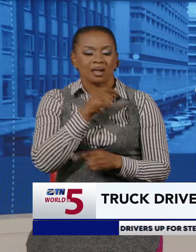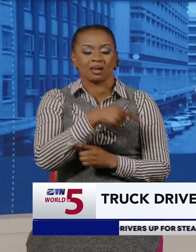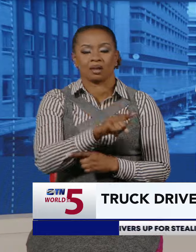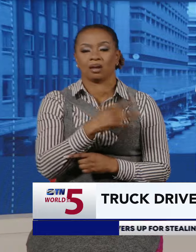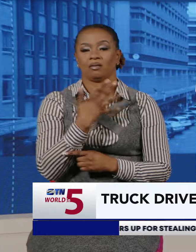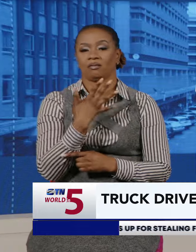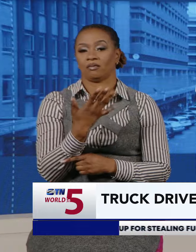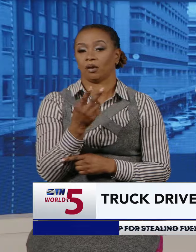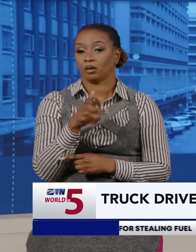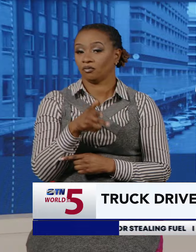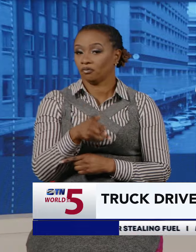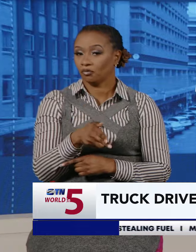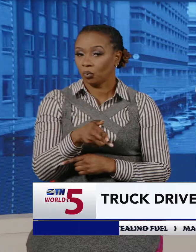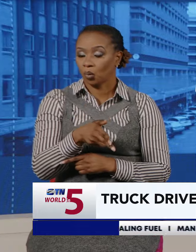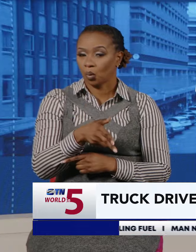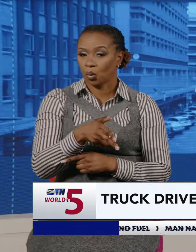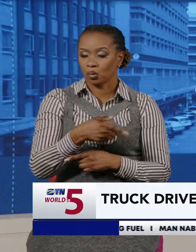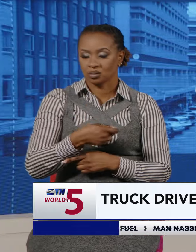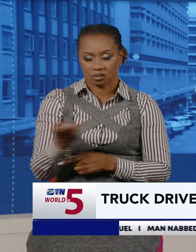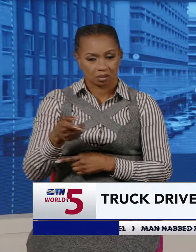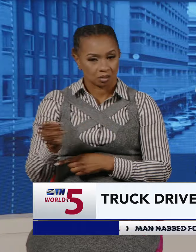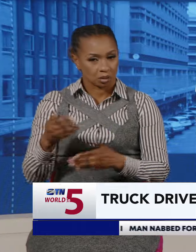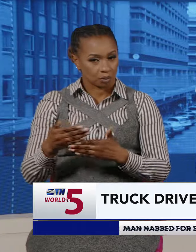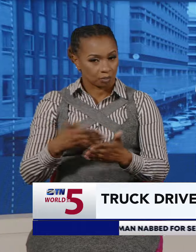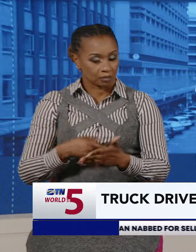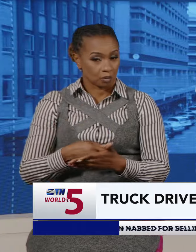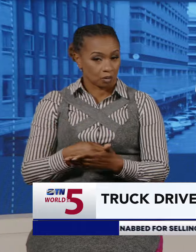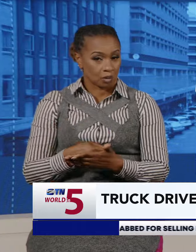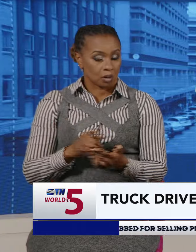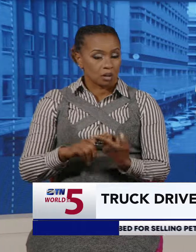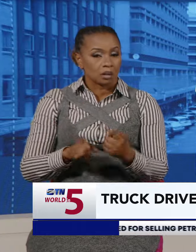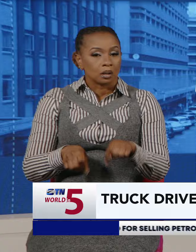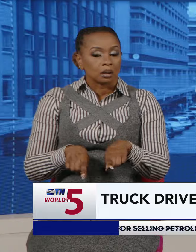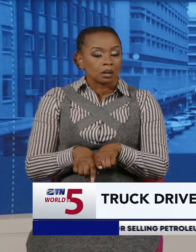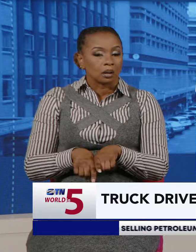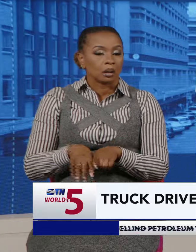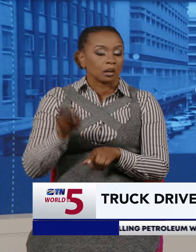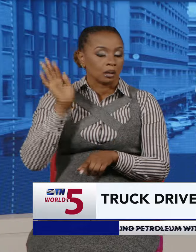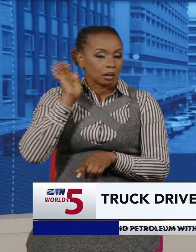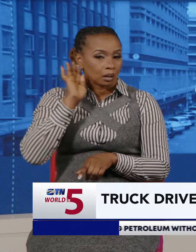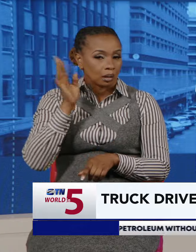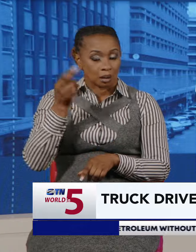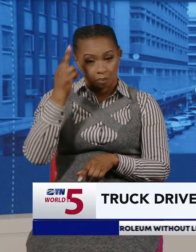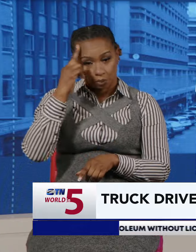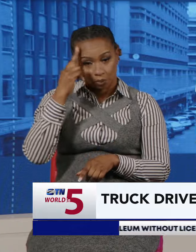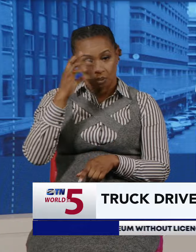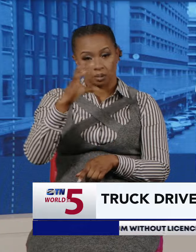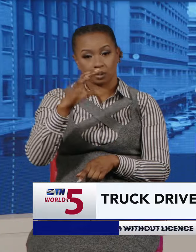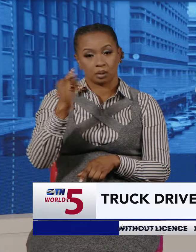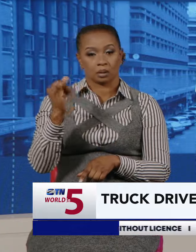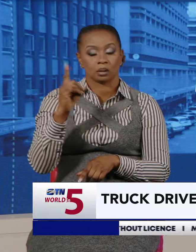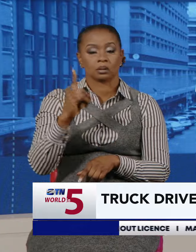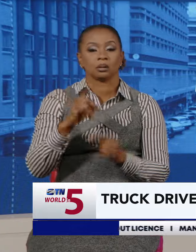several litres from the Tenga and sell it before delivery. The matter came to light when police from CID anti